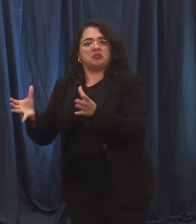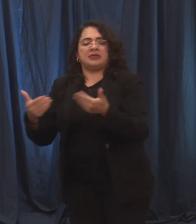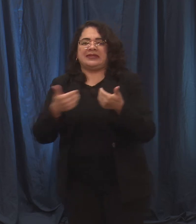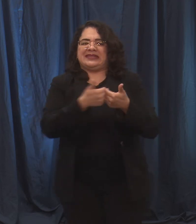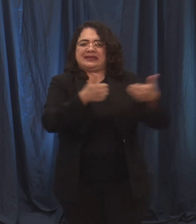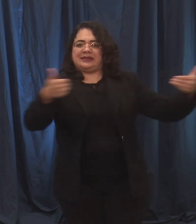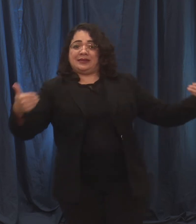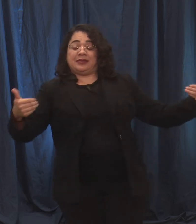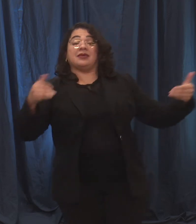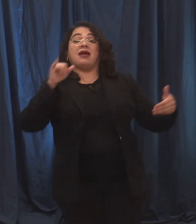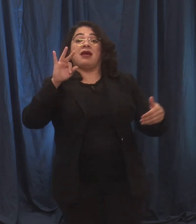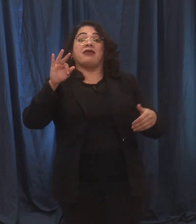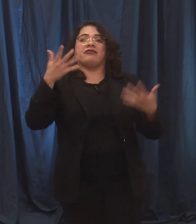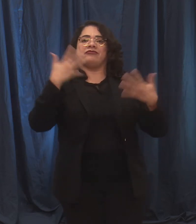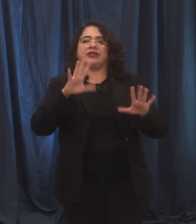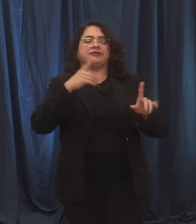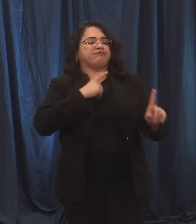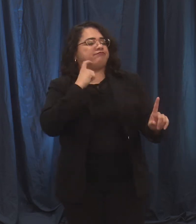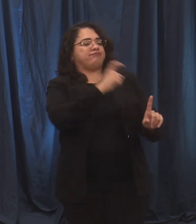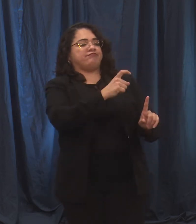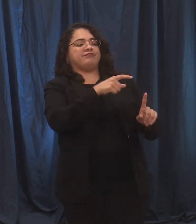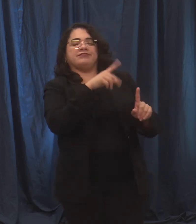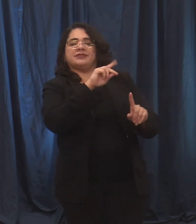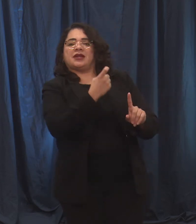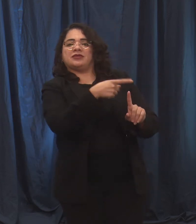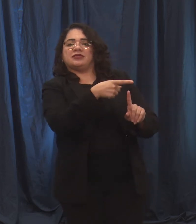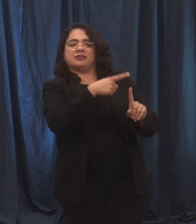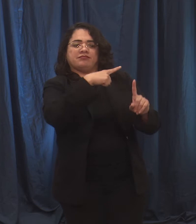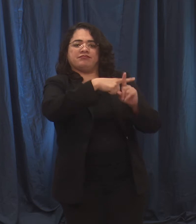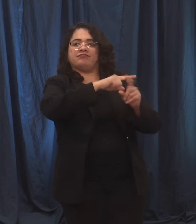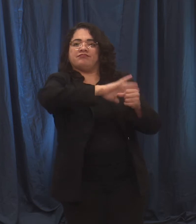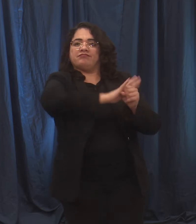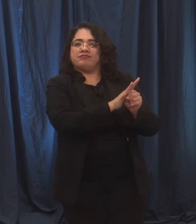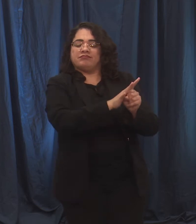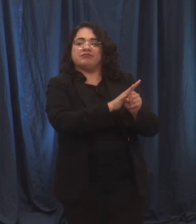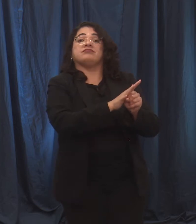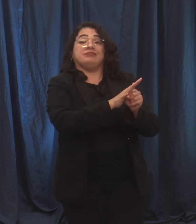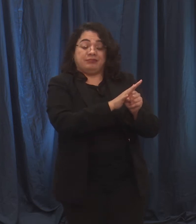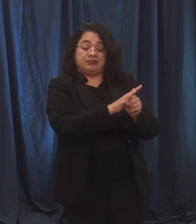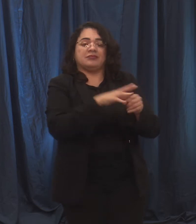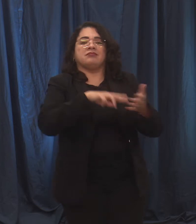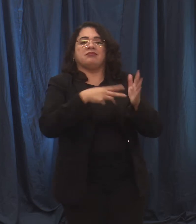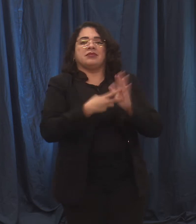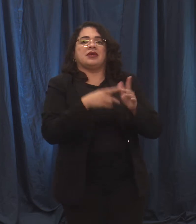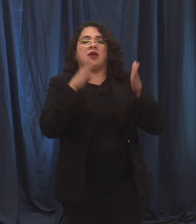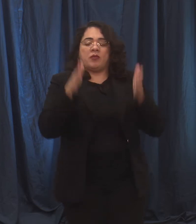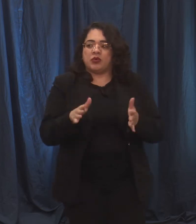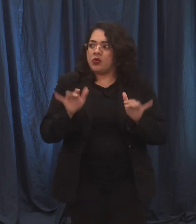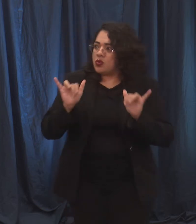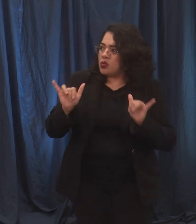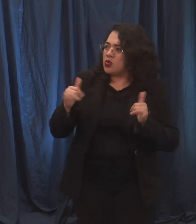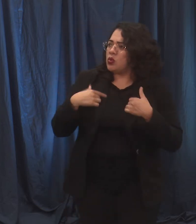if someone is diagnosed with a communicable disease, such as COVID-19, public health officials will work with them